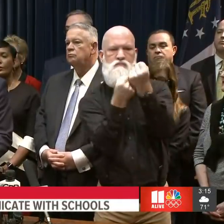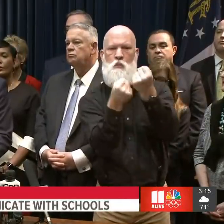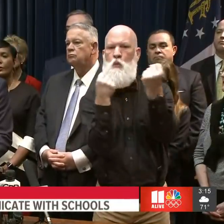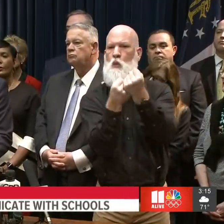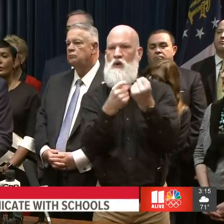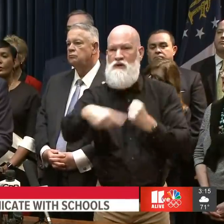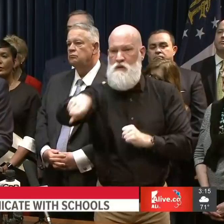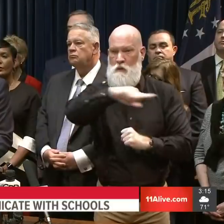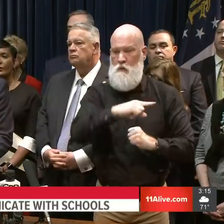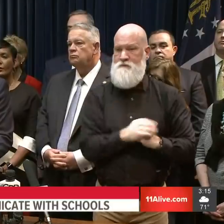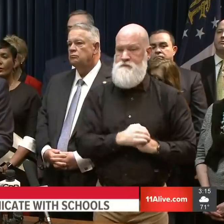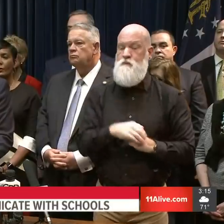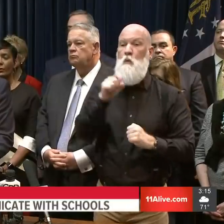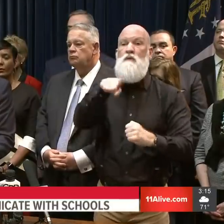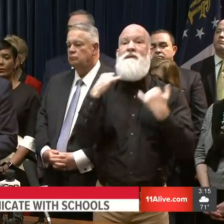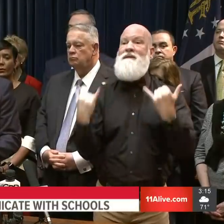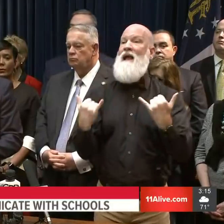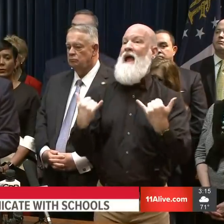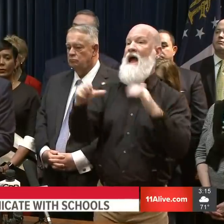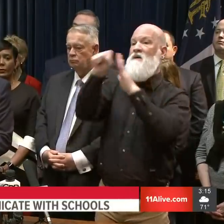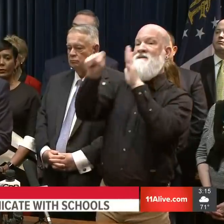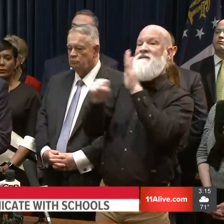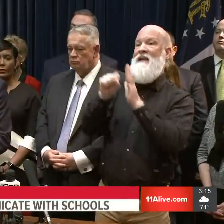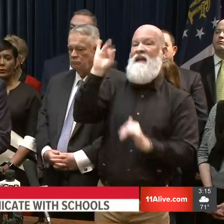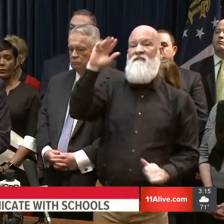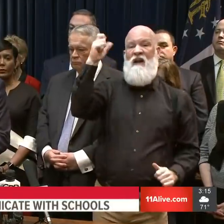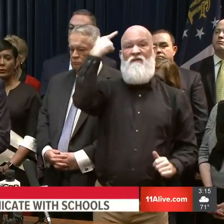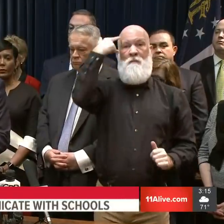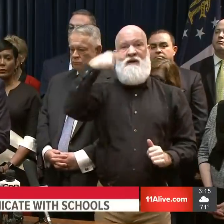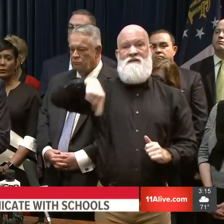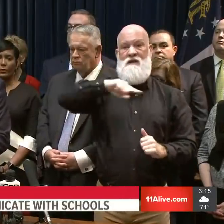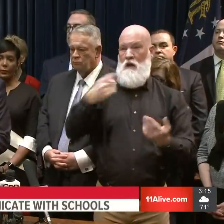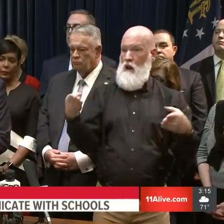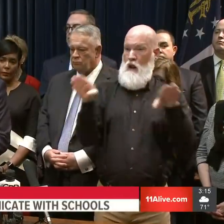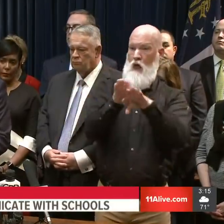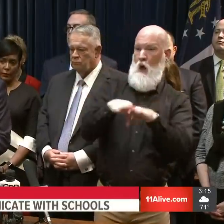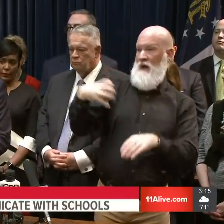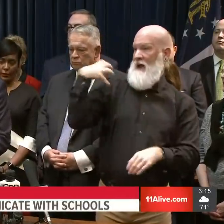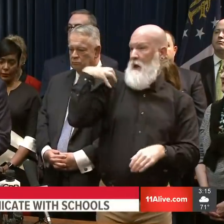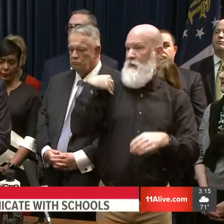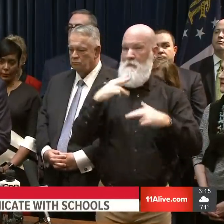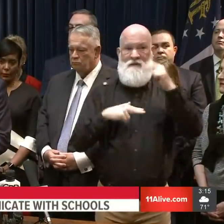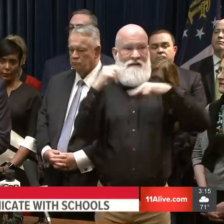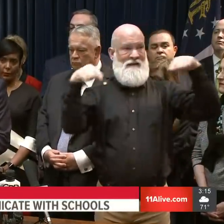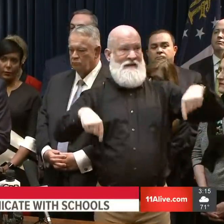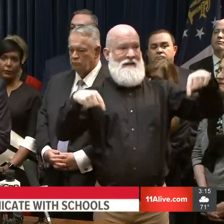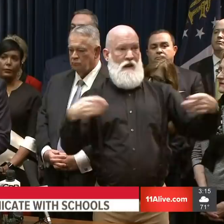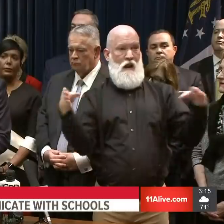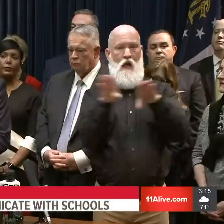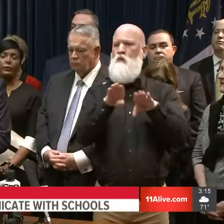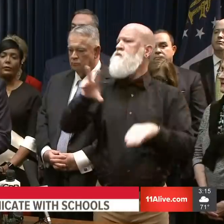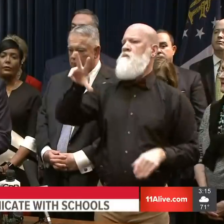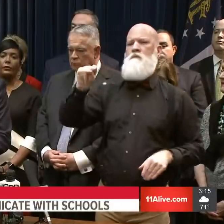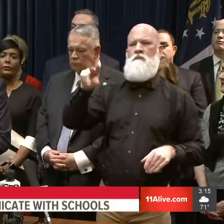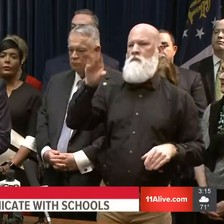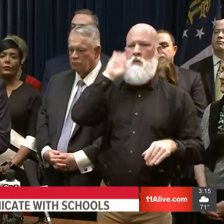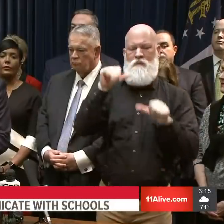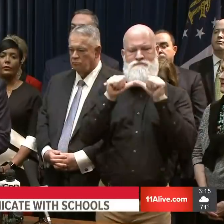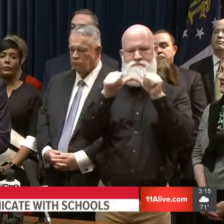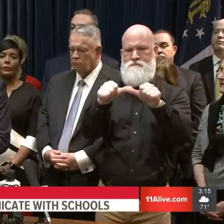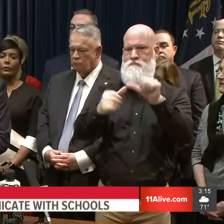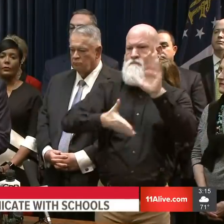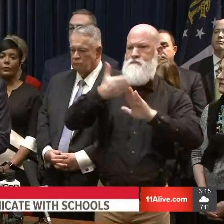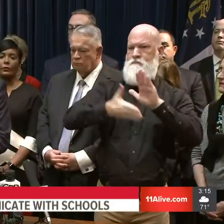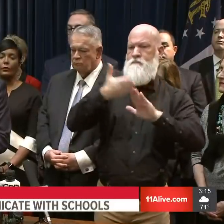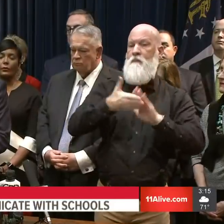not shutting down state government or the Georgia State Capitol. However, I am immediately suspending non-essential travel